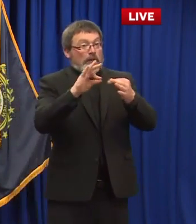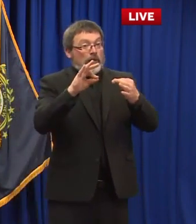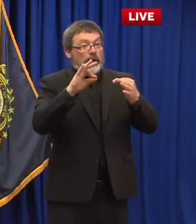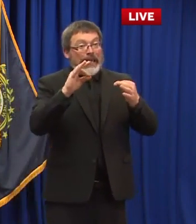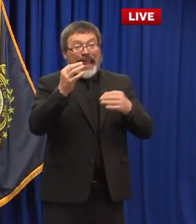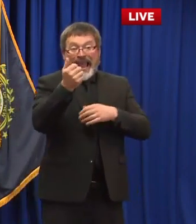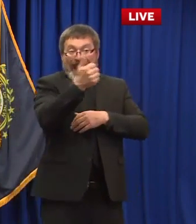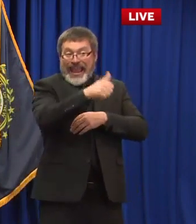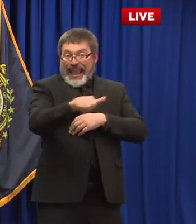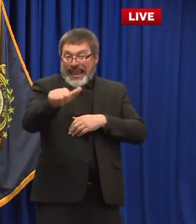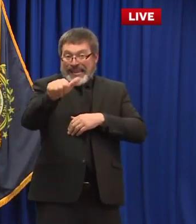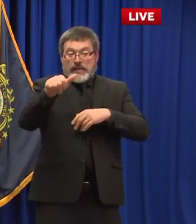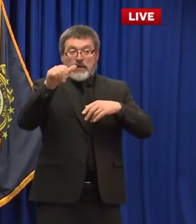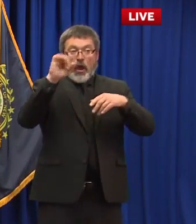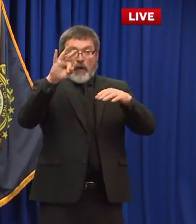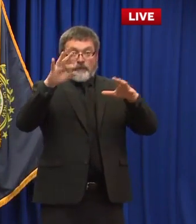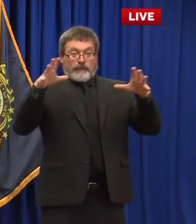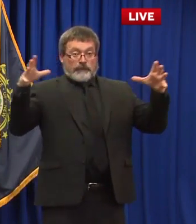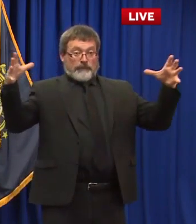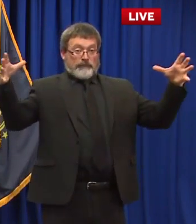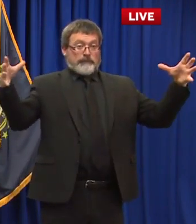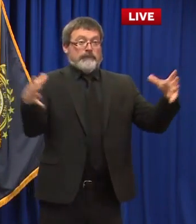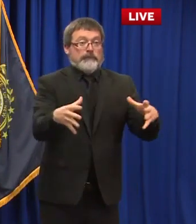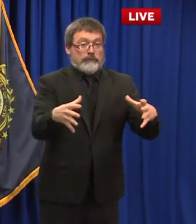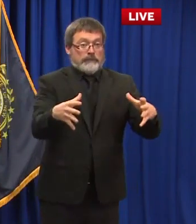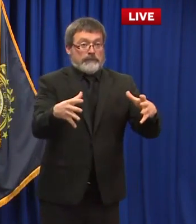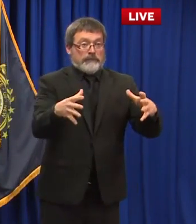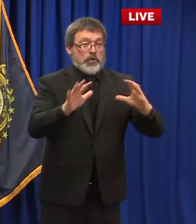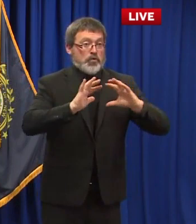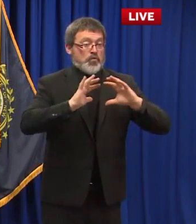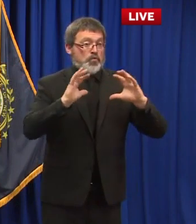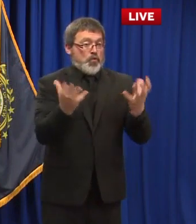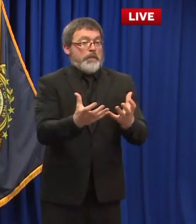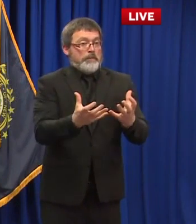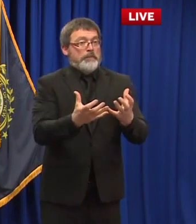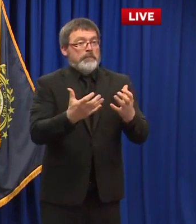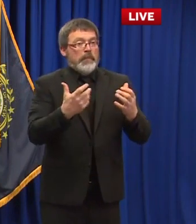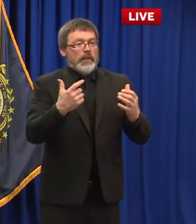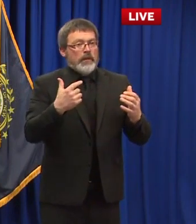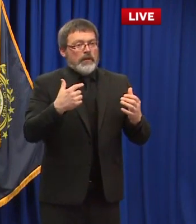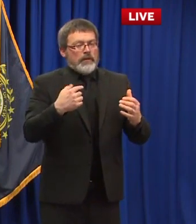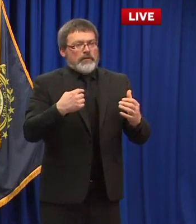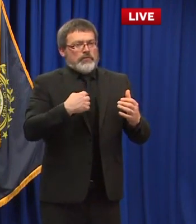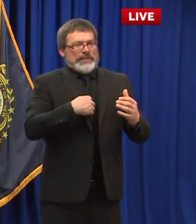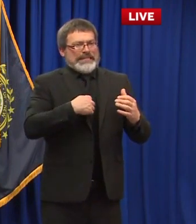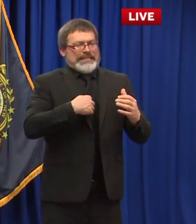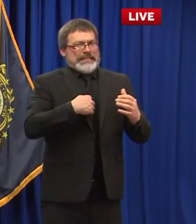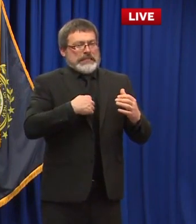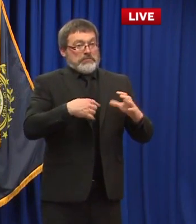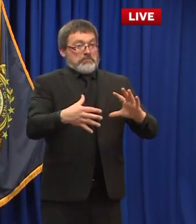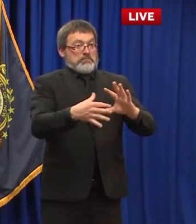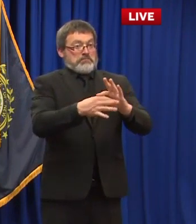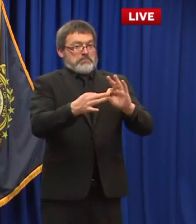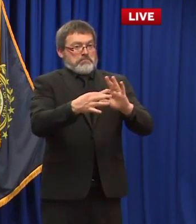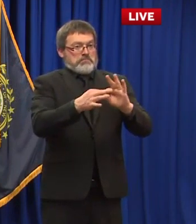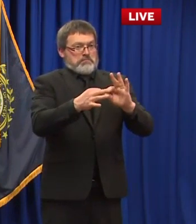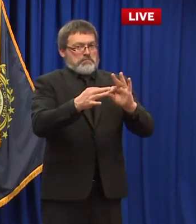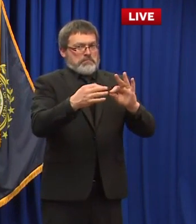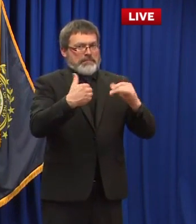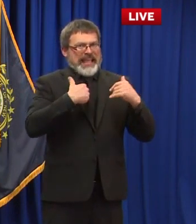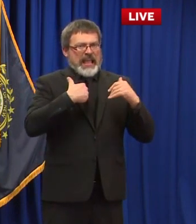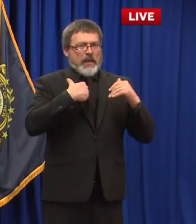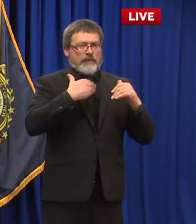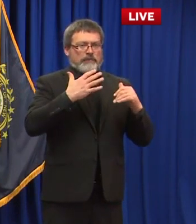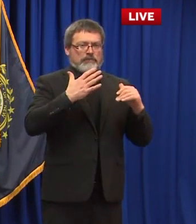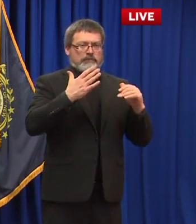groups or or crowds or things like that so um we're not going to issue a formal statement but we will definitely say that if you